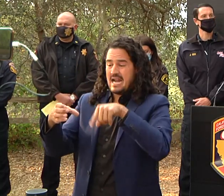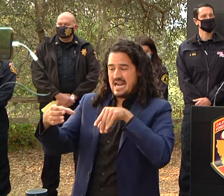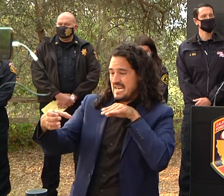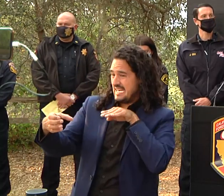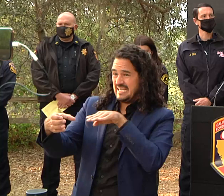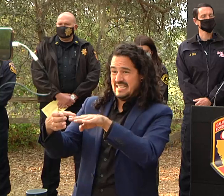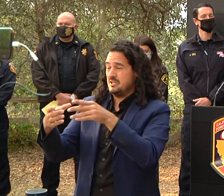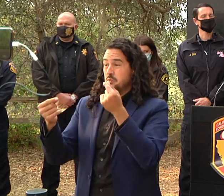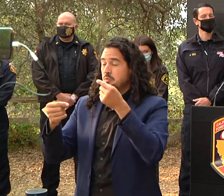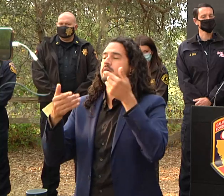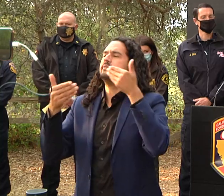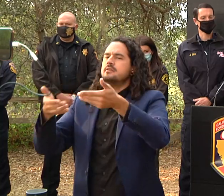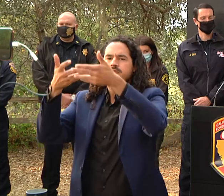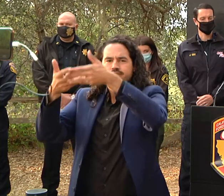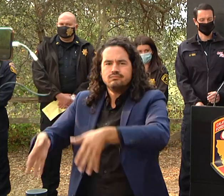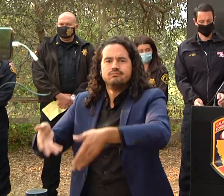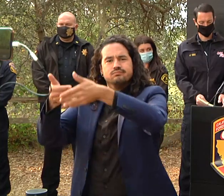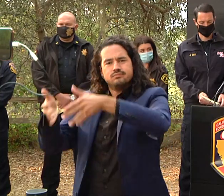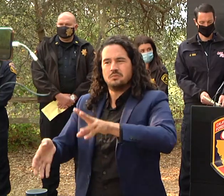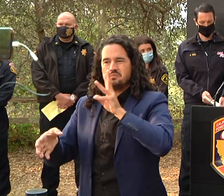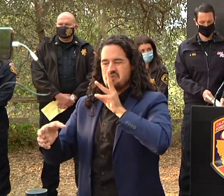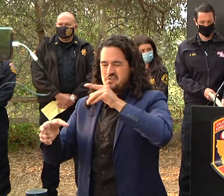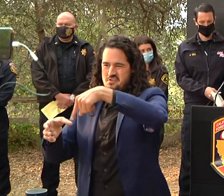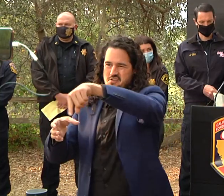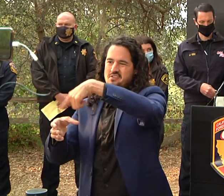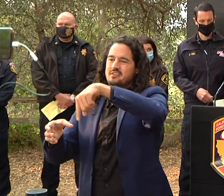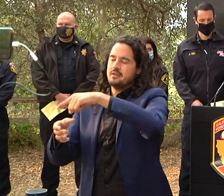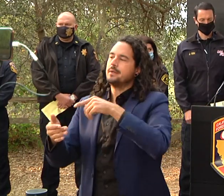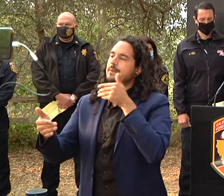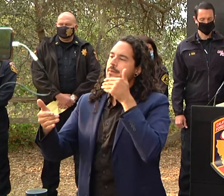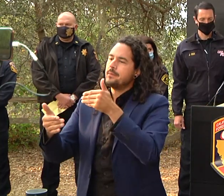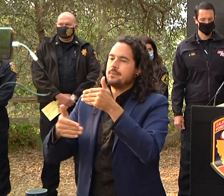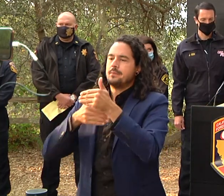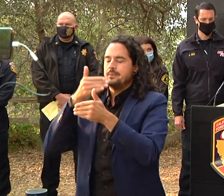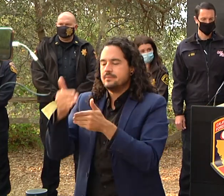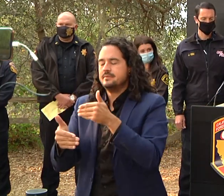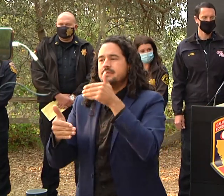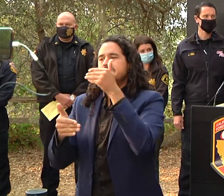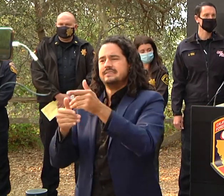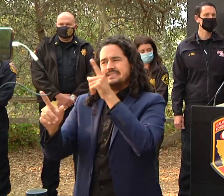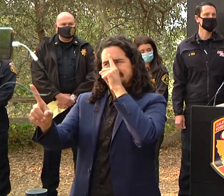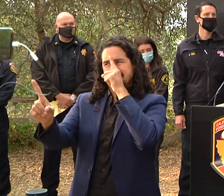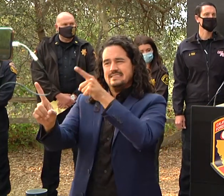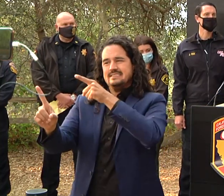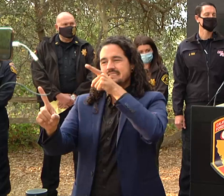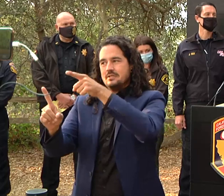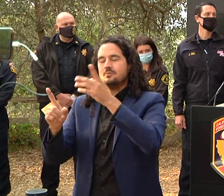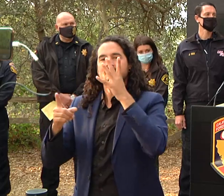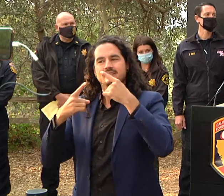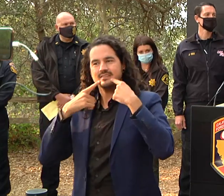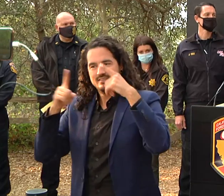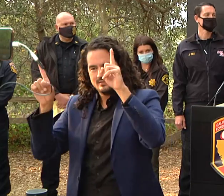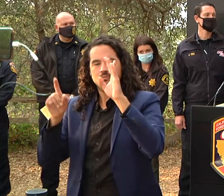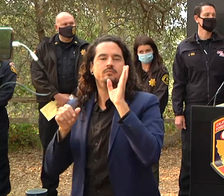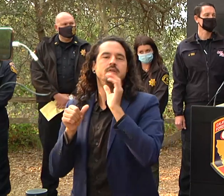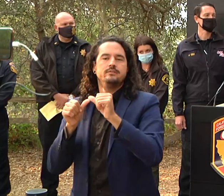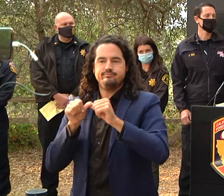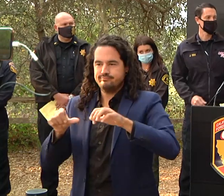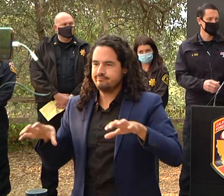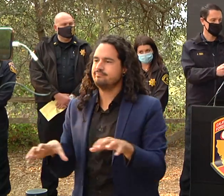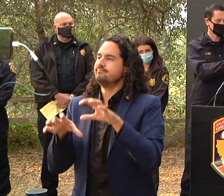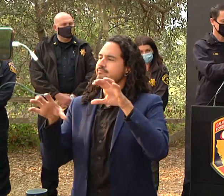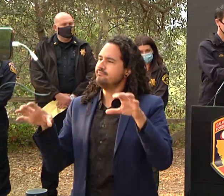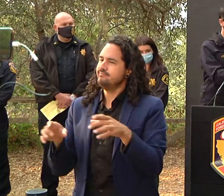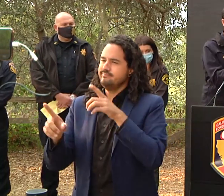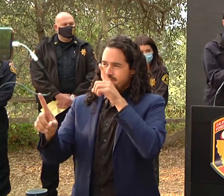extinguish this fire so we're getting another day closer to uh to success and our folks are continuing and hardly are working hard to accomplish that mission thank